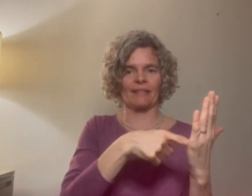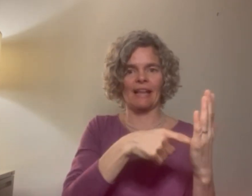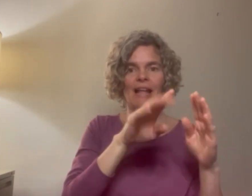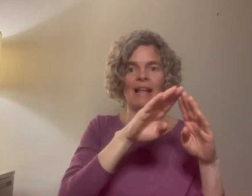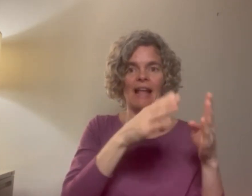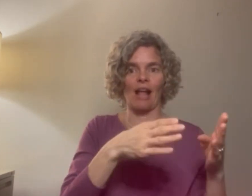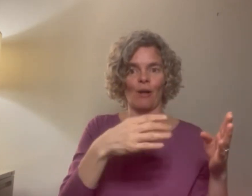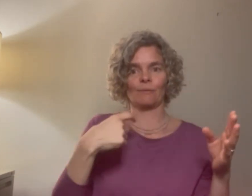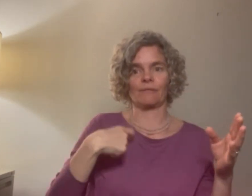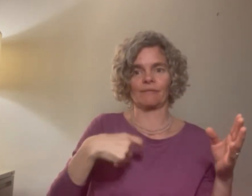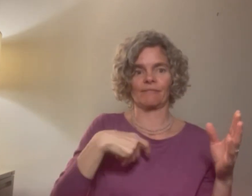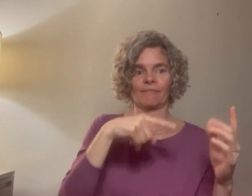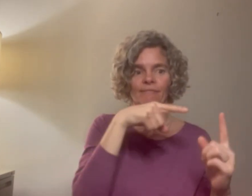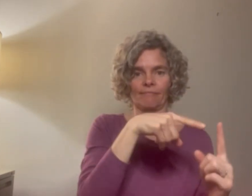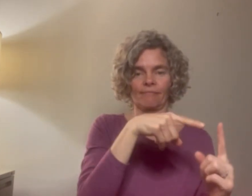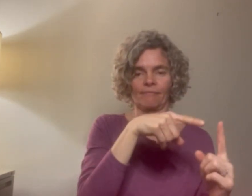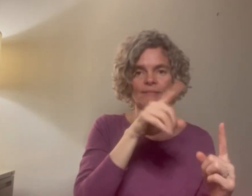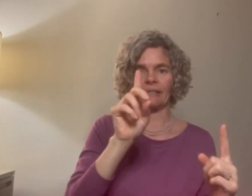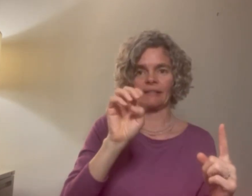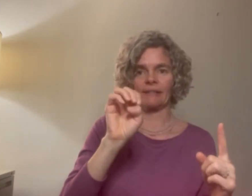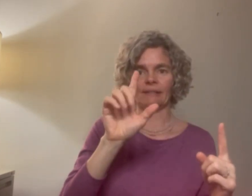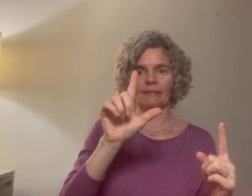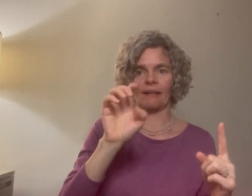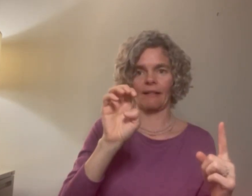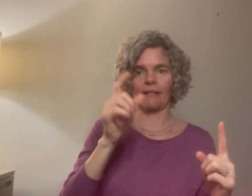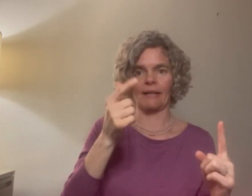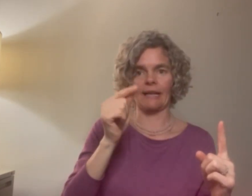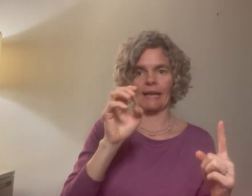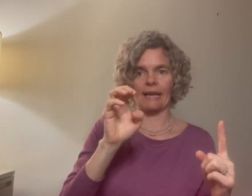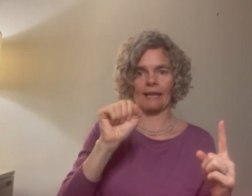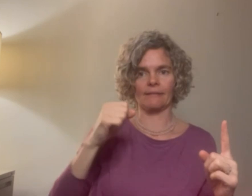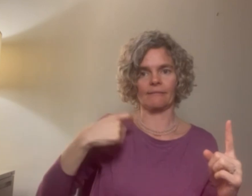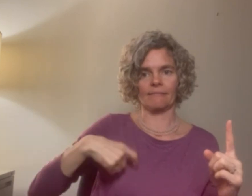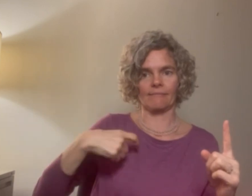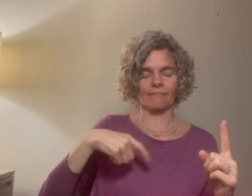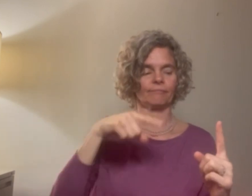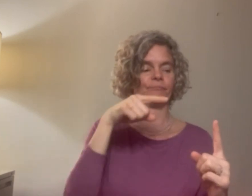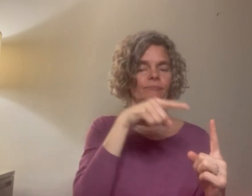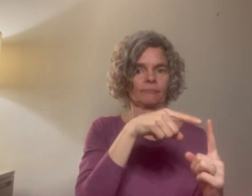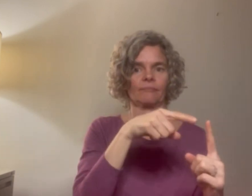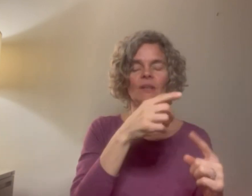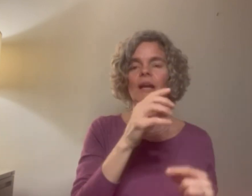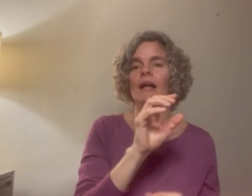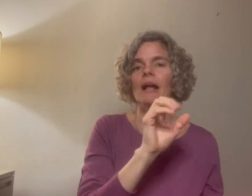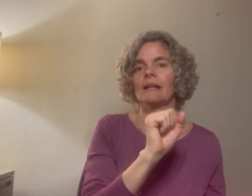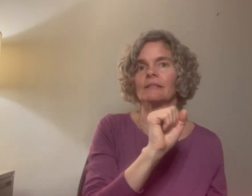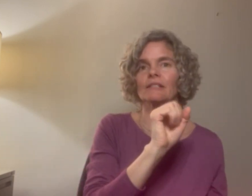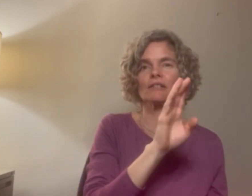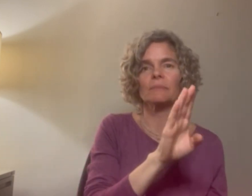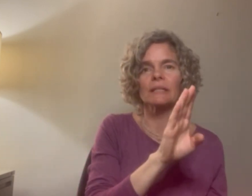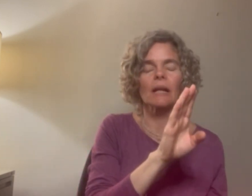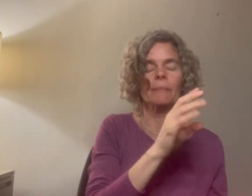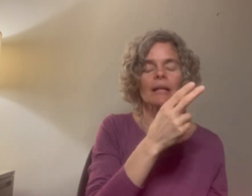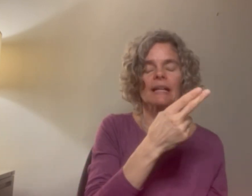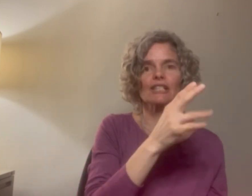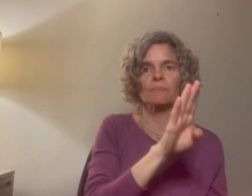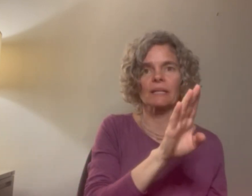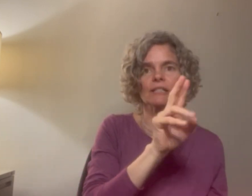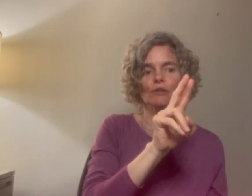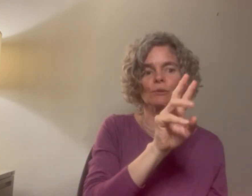through it and look right there. I will go through and then try get I